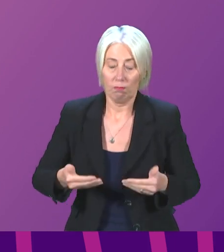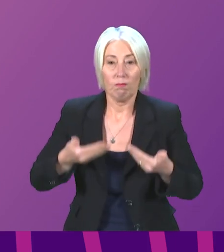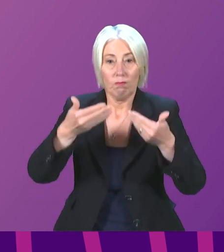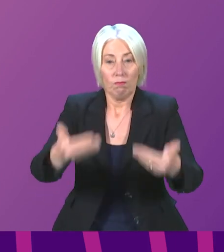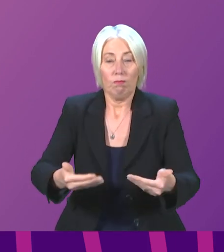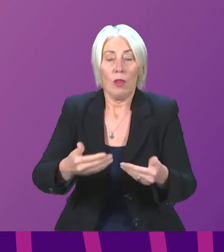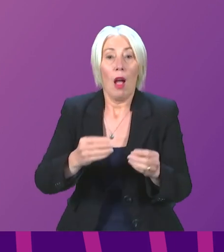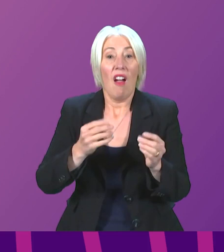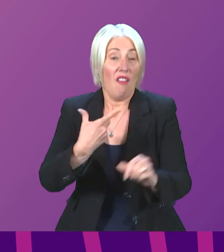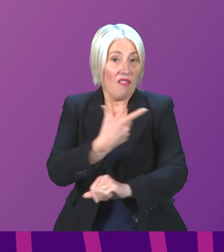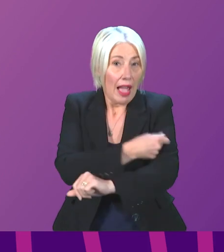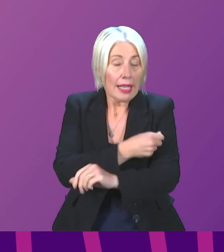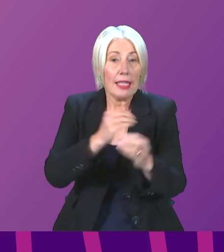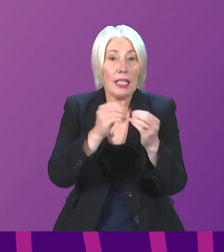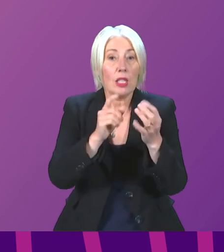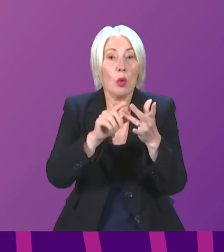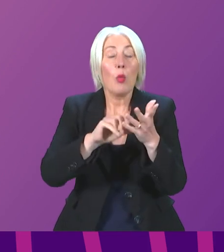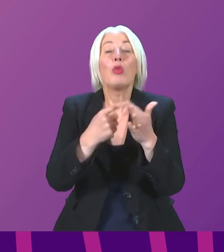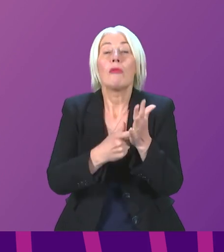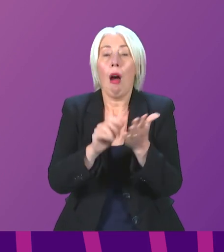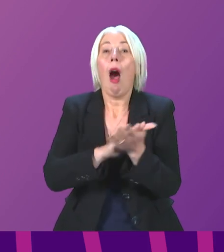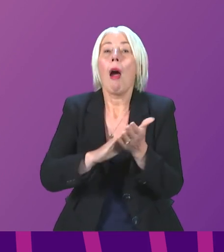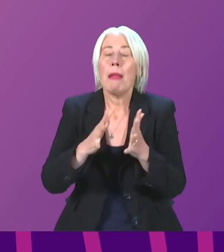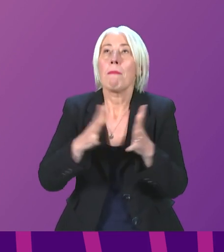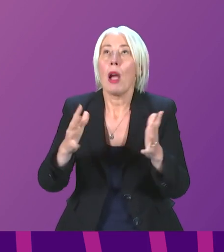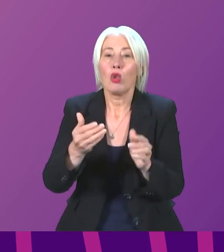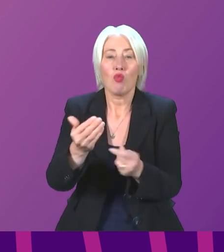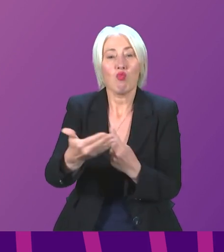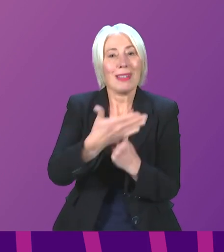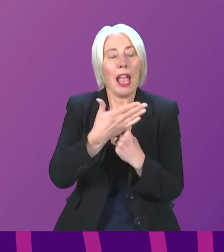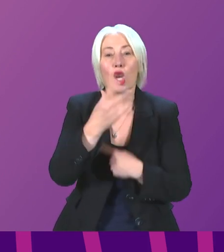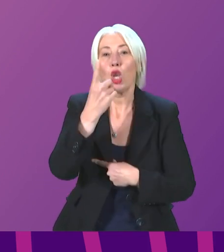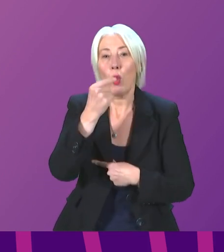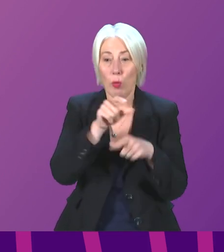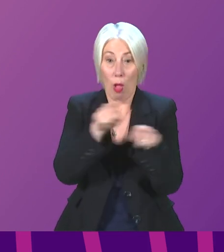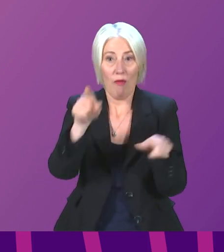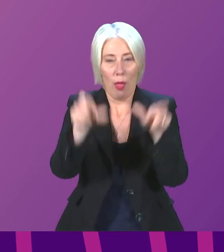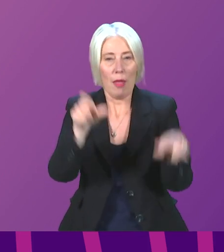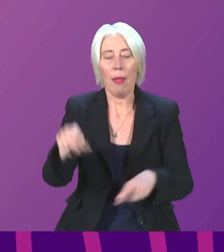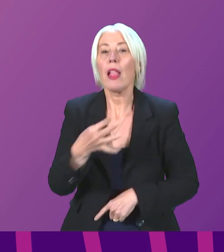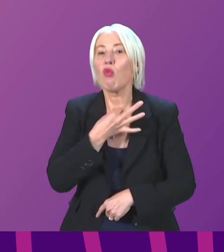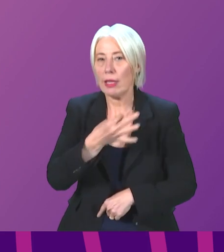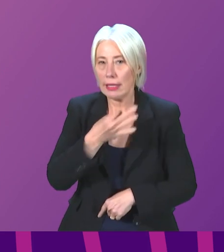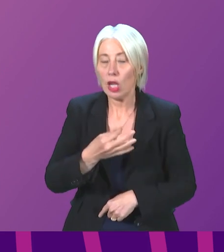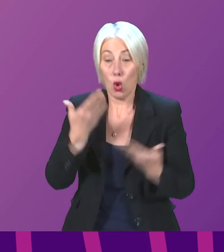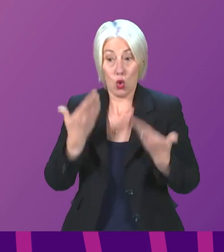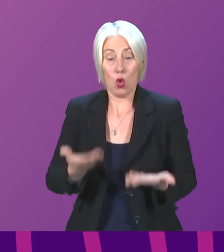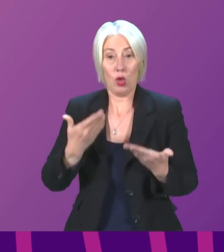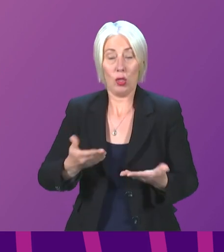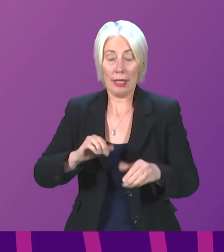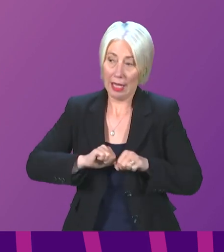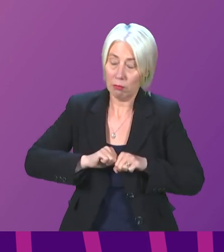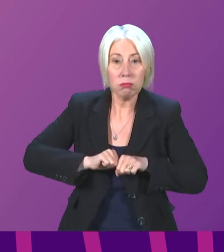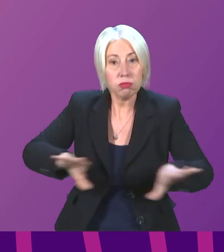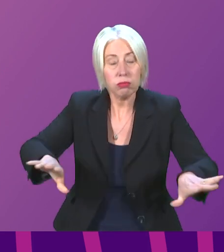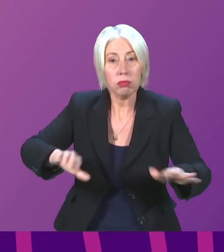vaccines and boosters will ensure as much protection as possible to those who are most at risk. So today we are publishing the deployment plan